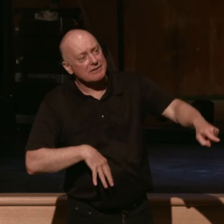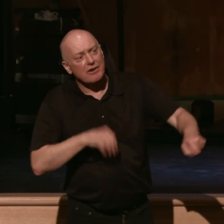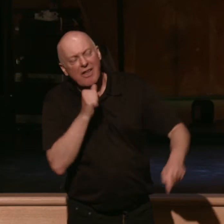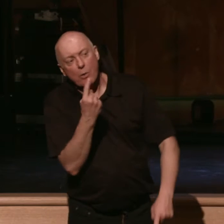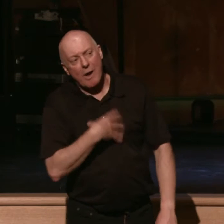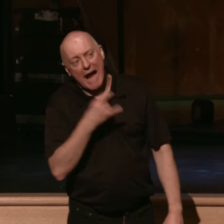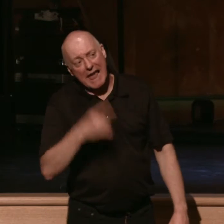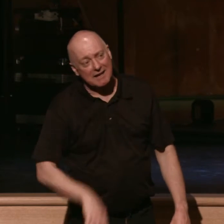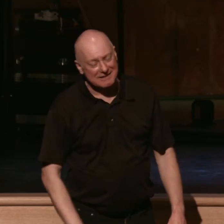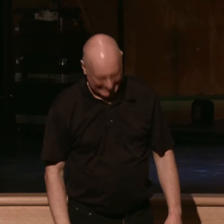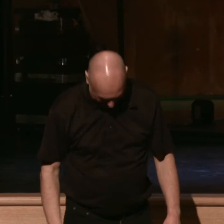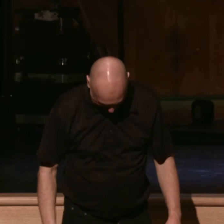like.